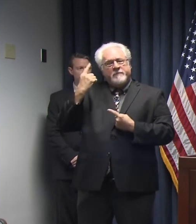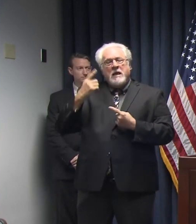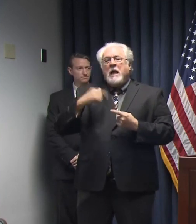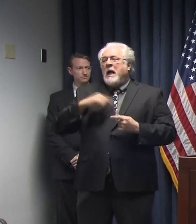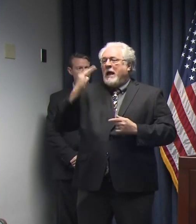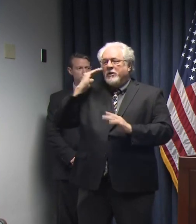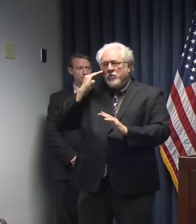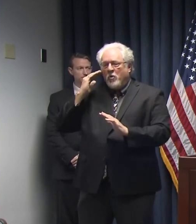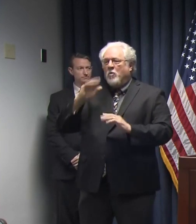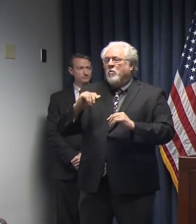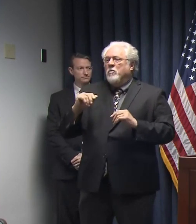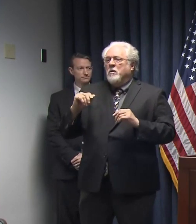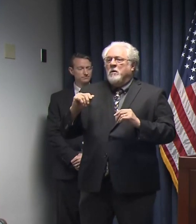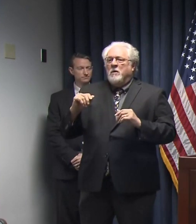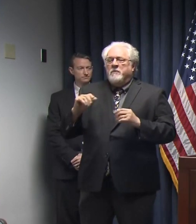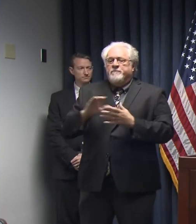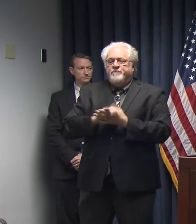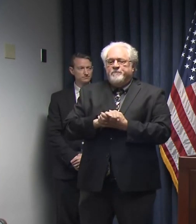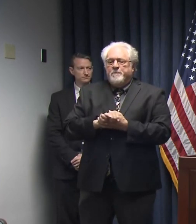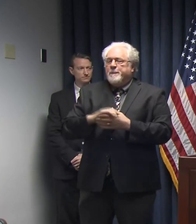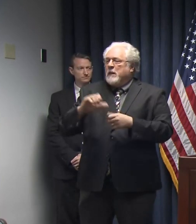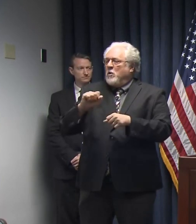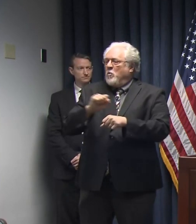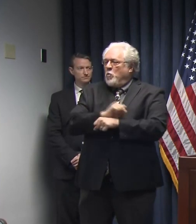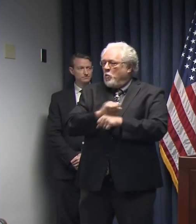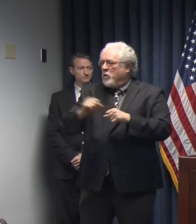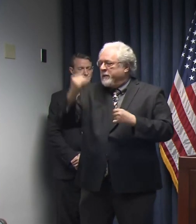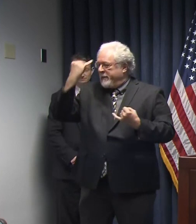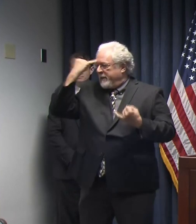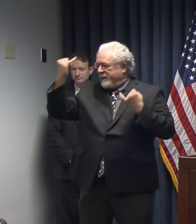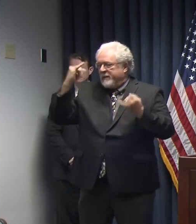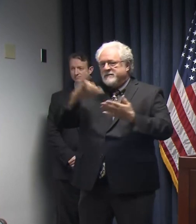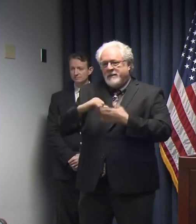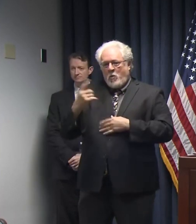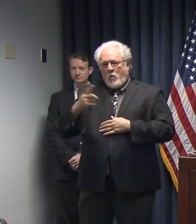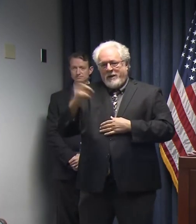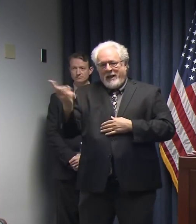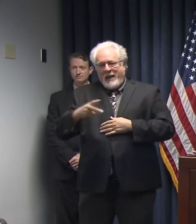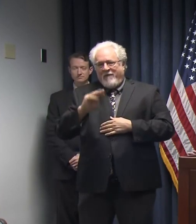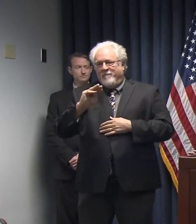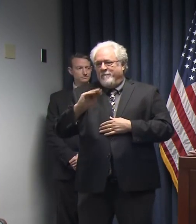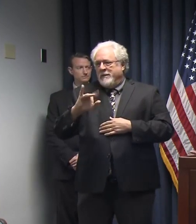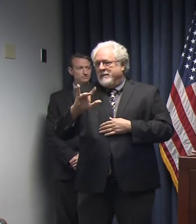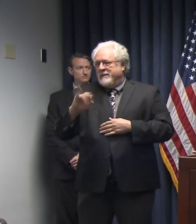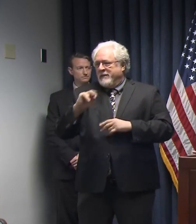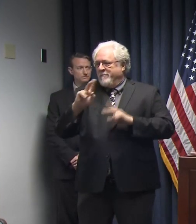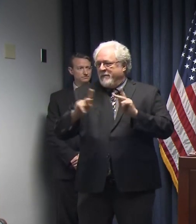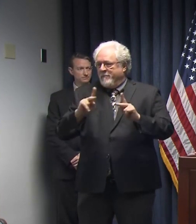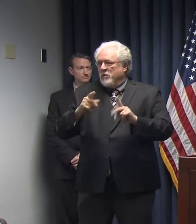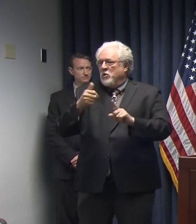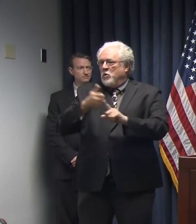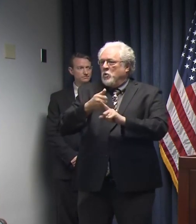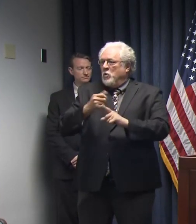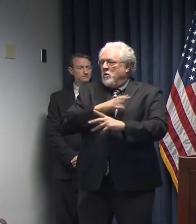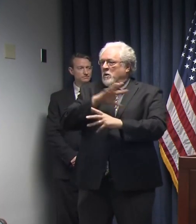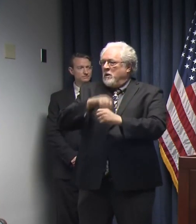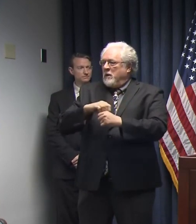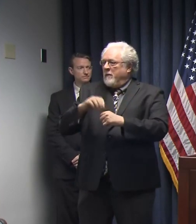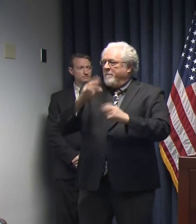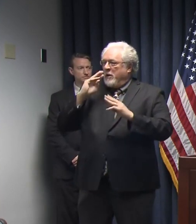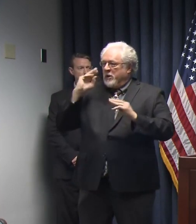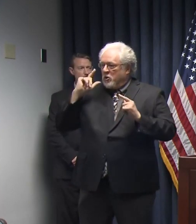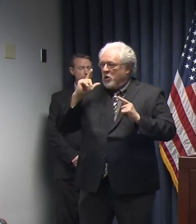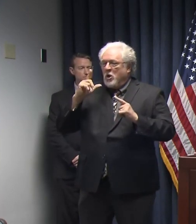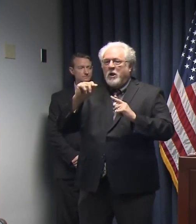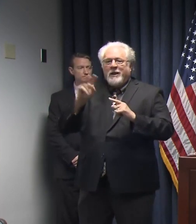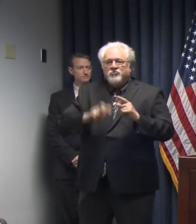know that there are working theories that the one and a half million people who participated in Mardi Gras and